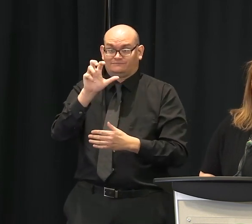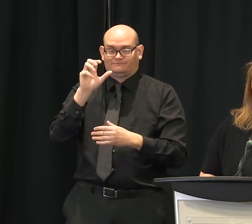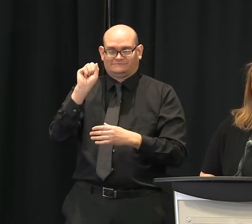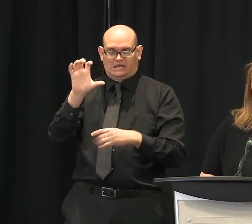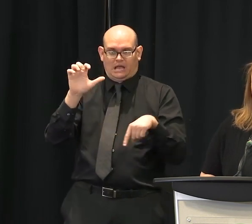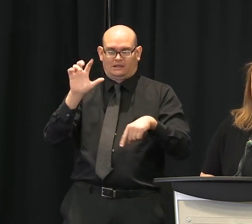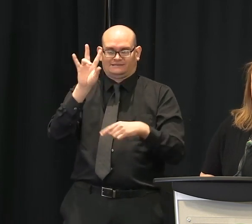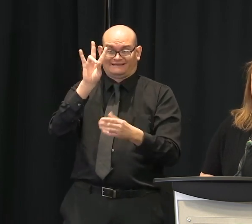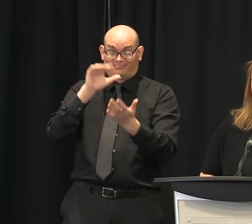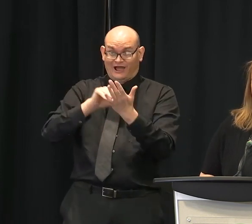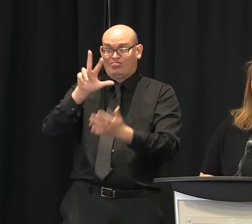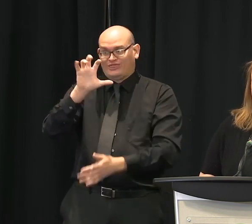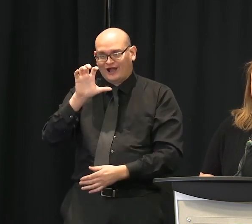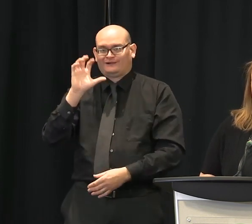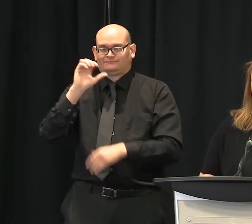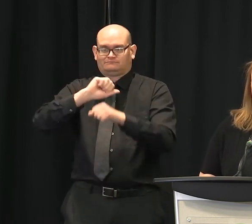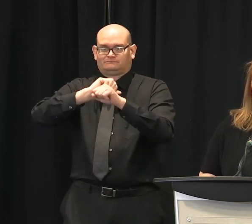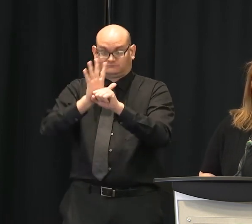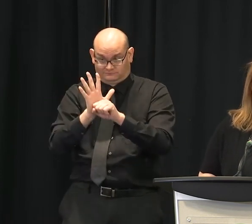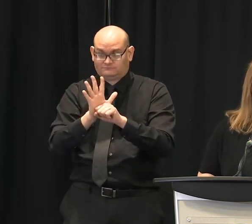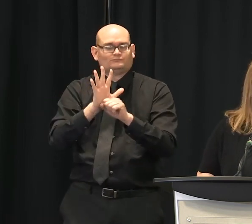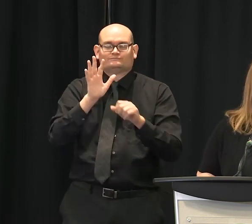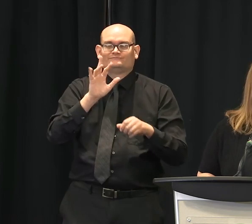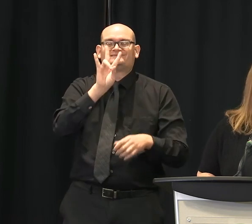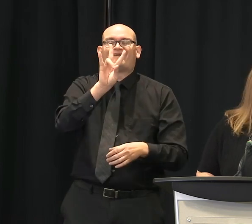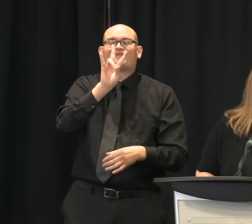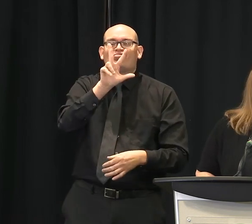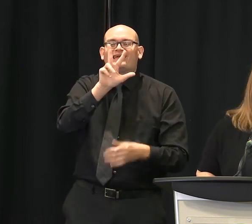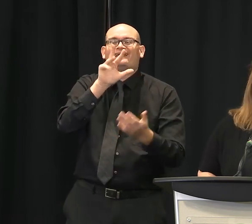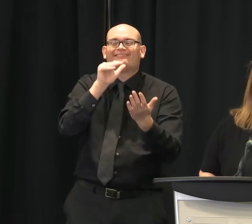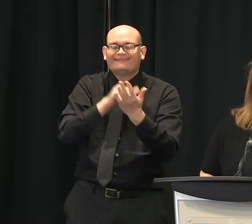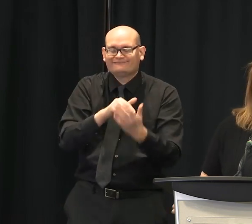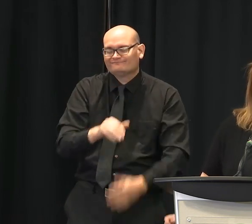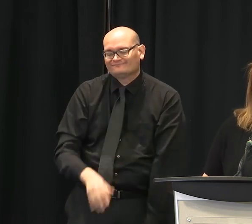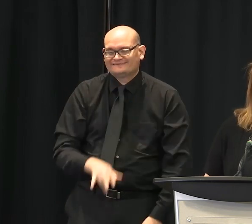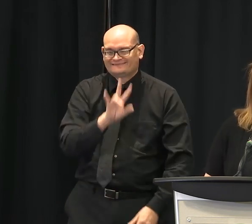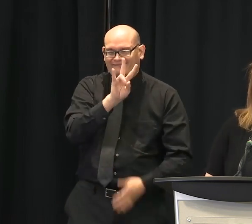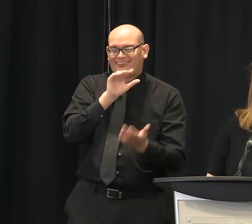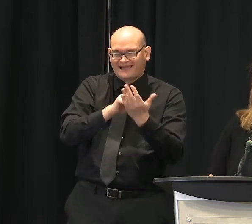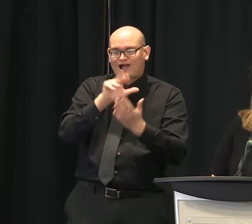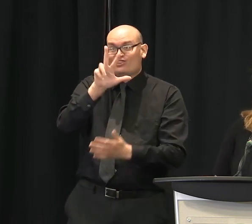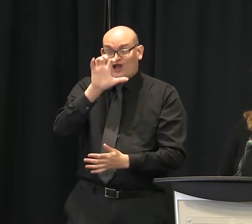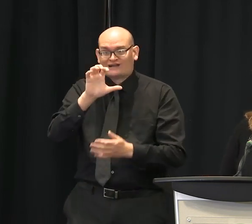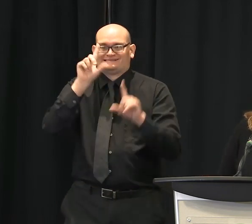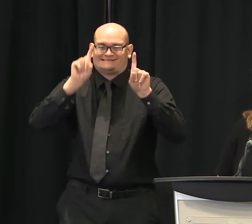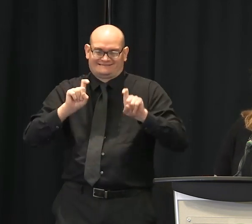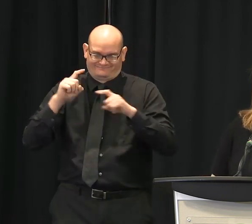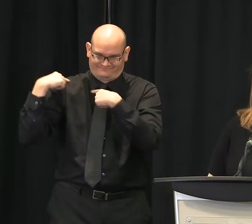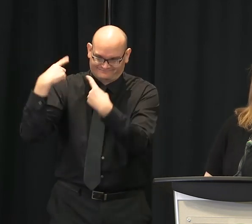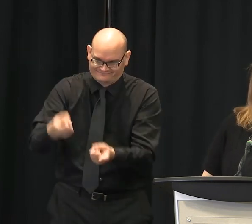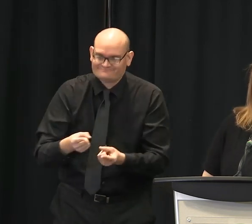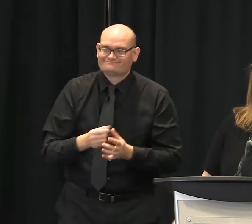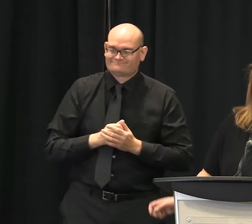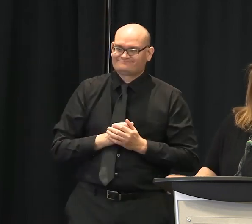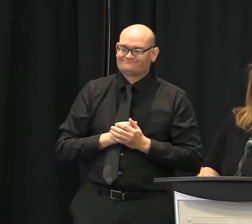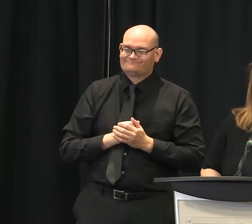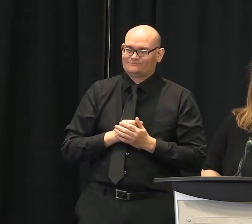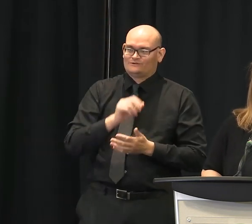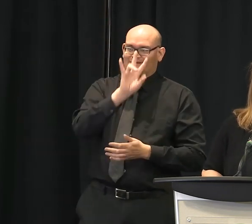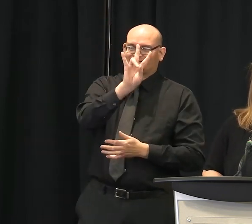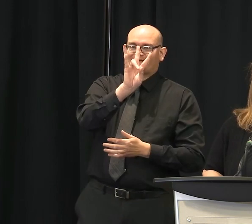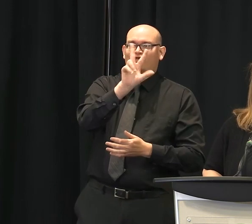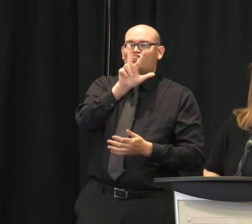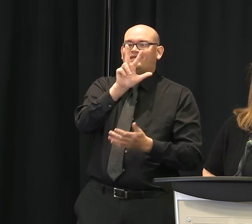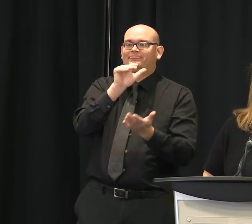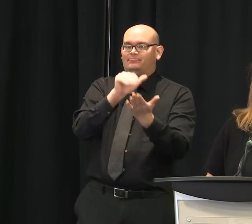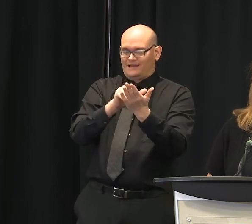,142 were positive. So that gives the positivity rate, as Dr. Osmond was talking about, of just under 10%. And that